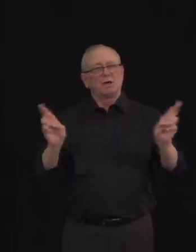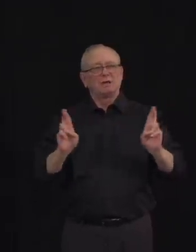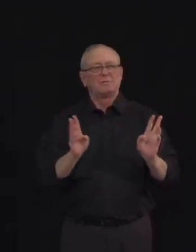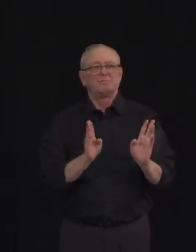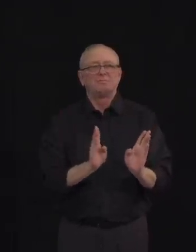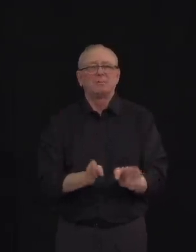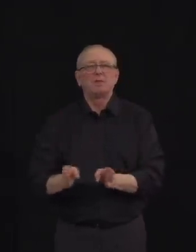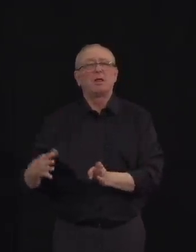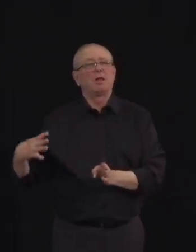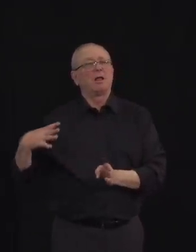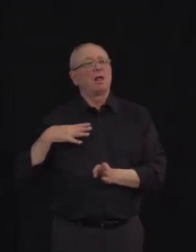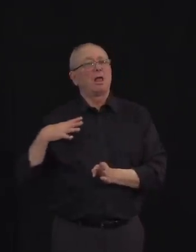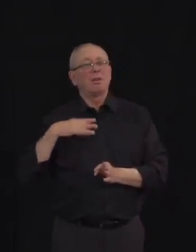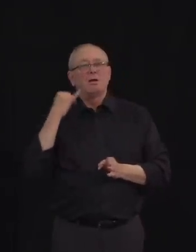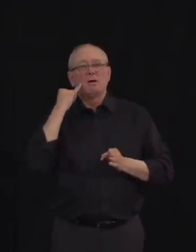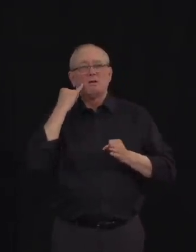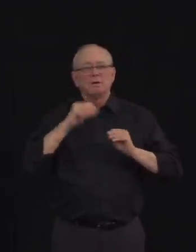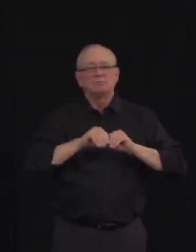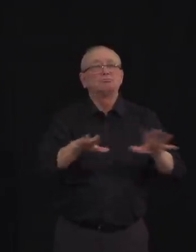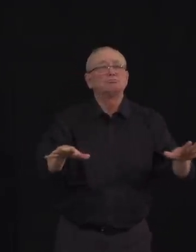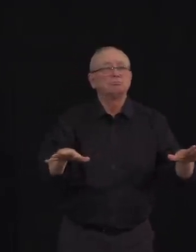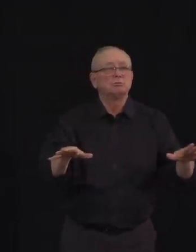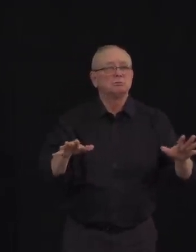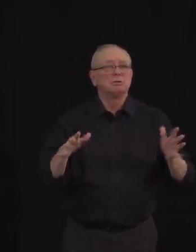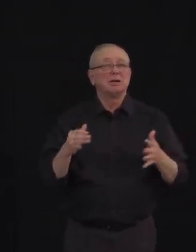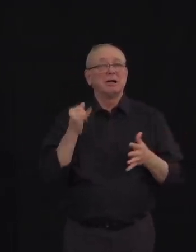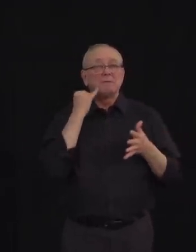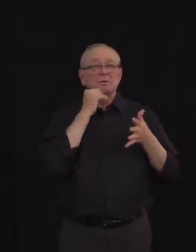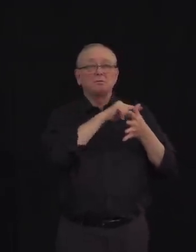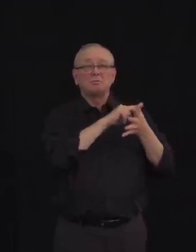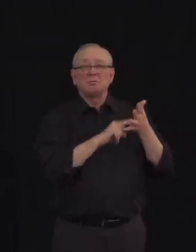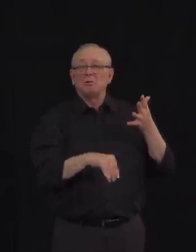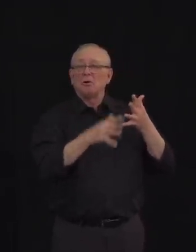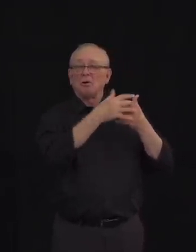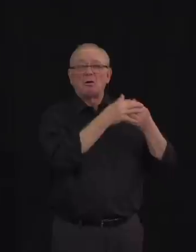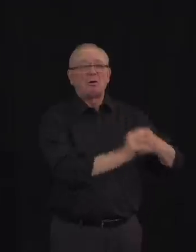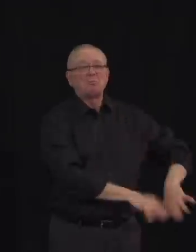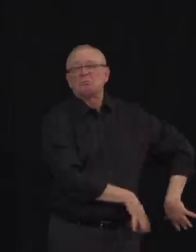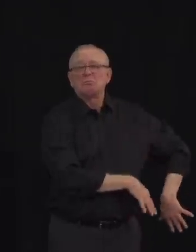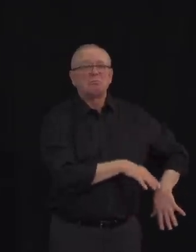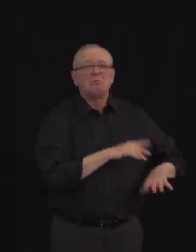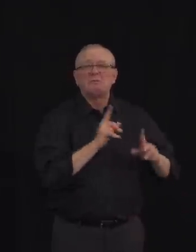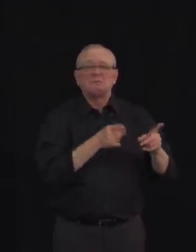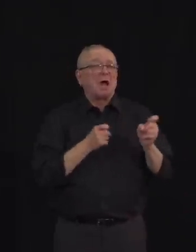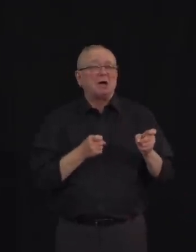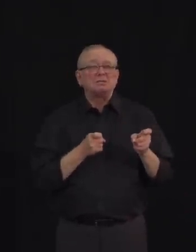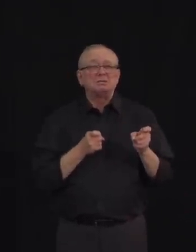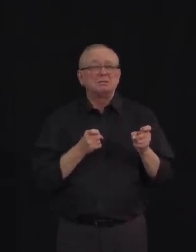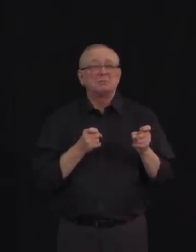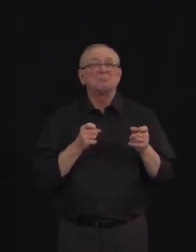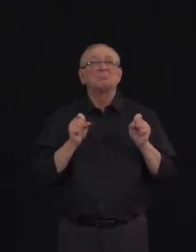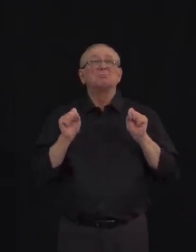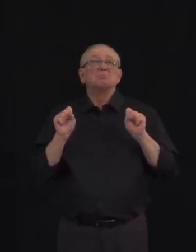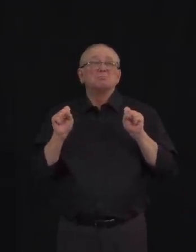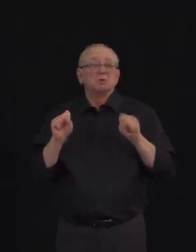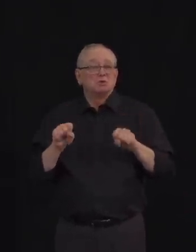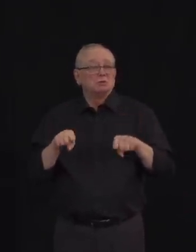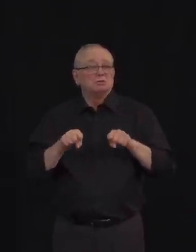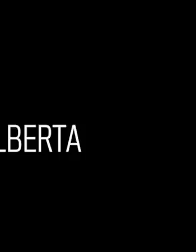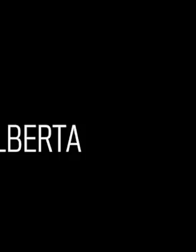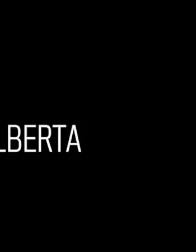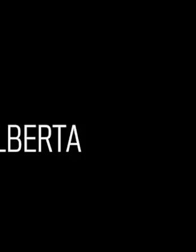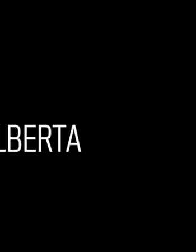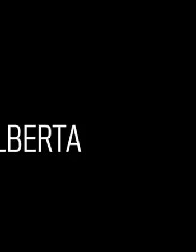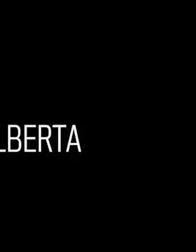if we were to ease off our restrictions too quickly, then we could potentially see spread like other jurisdictions